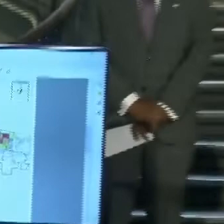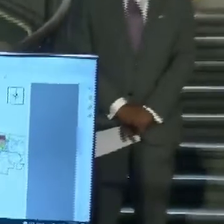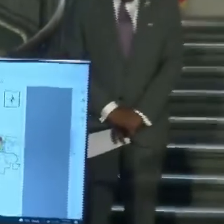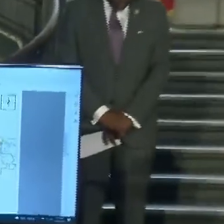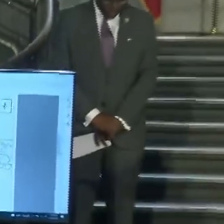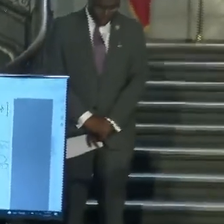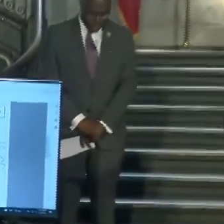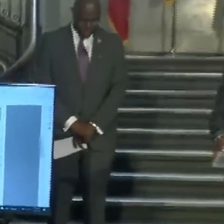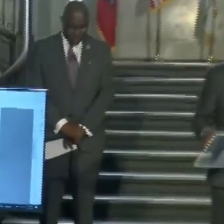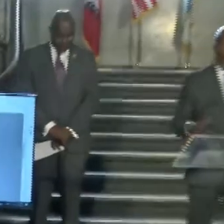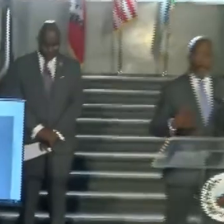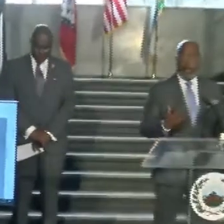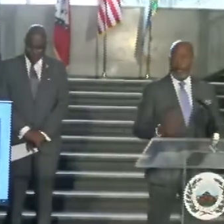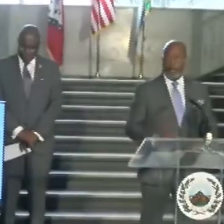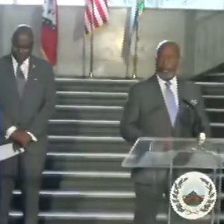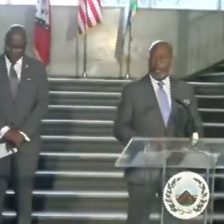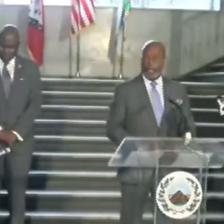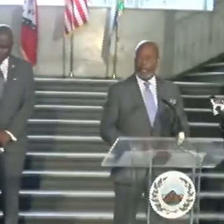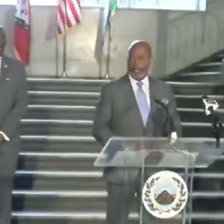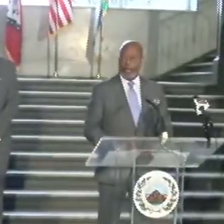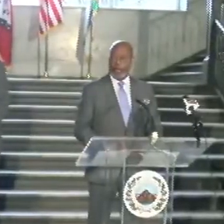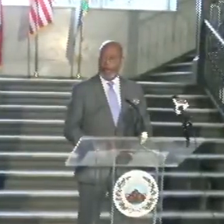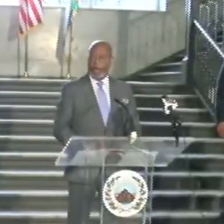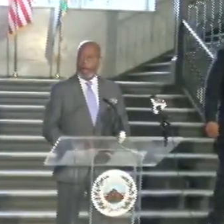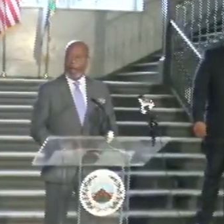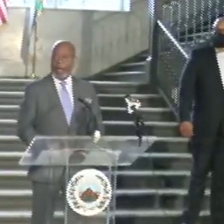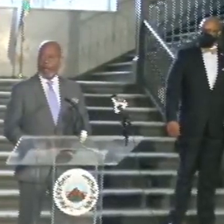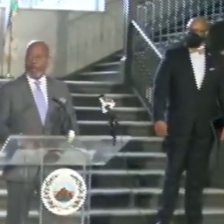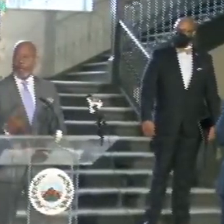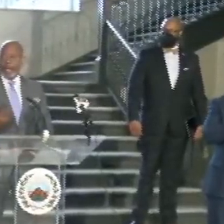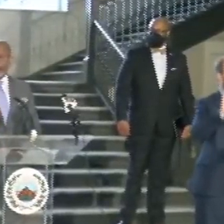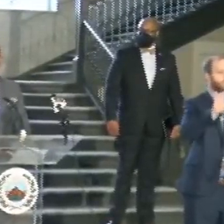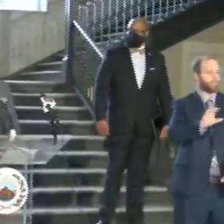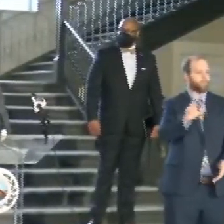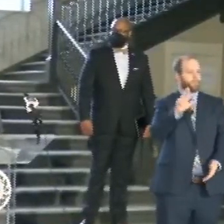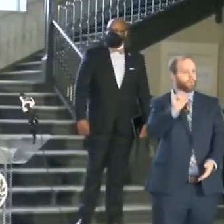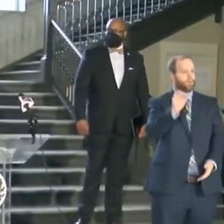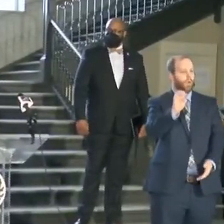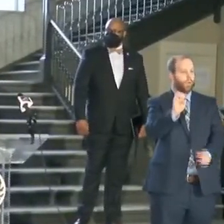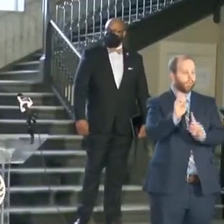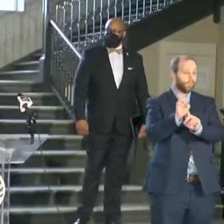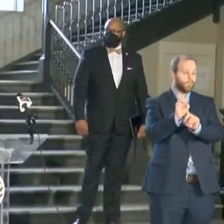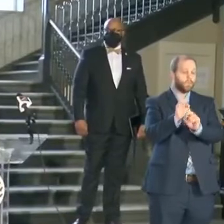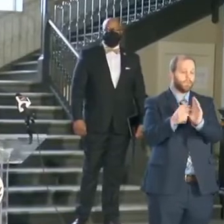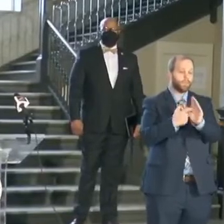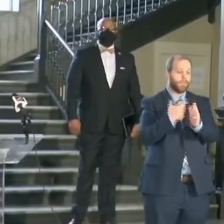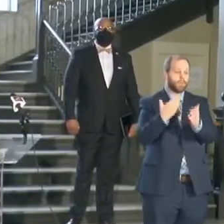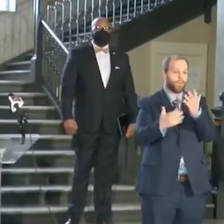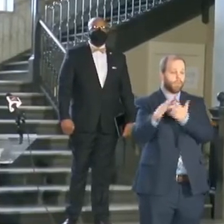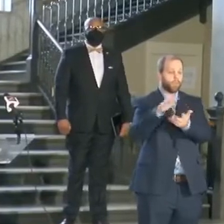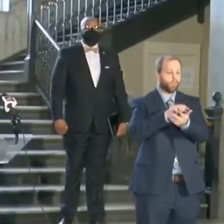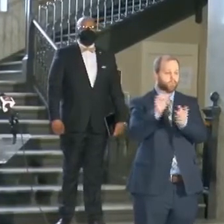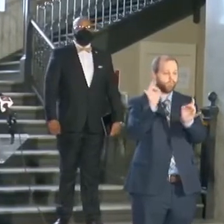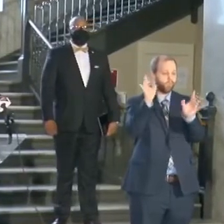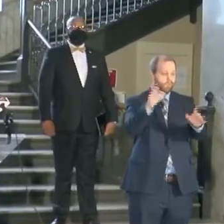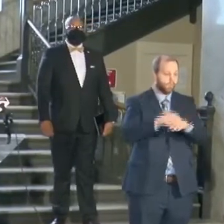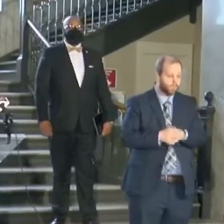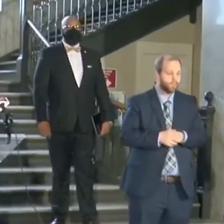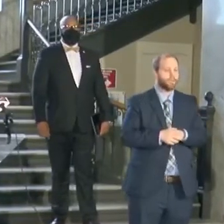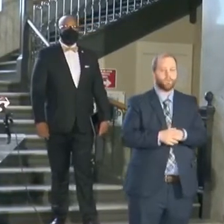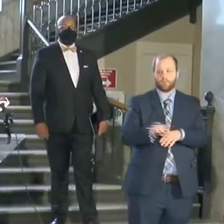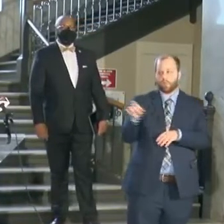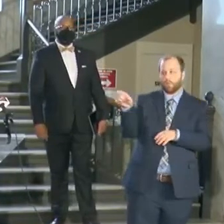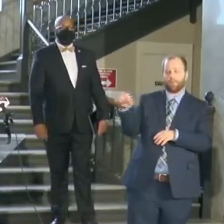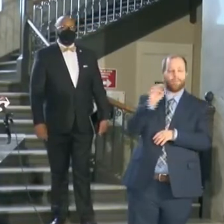probability that that could turn into a to a crime up to a violent crime. And so we also have the map